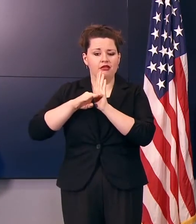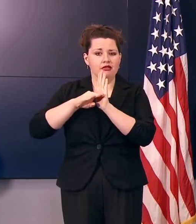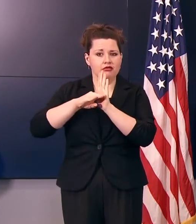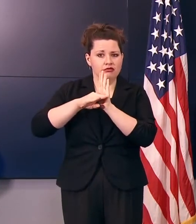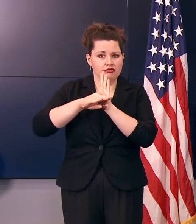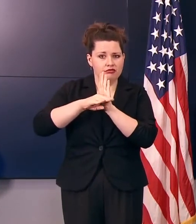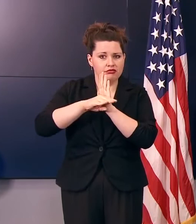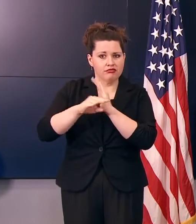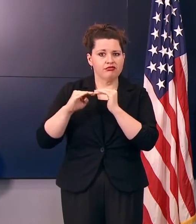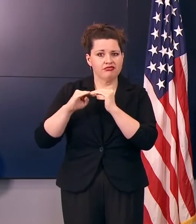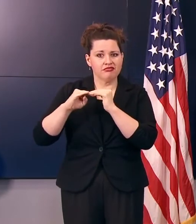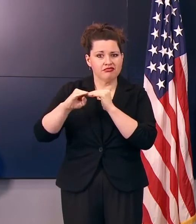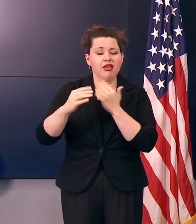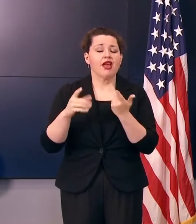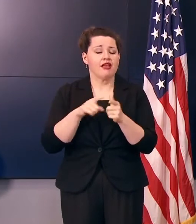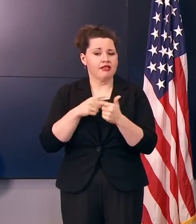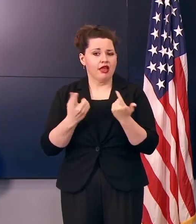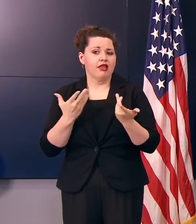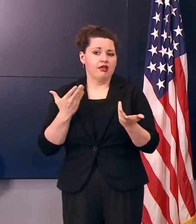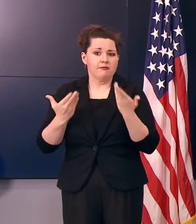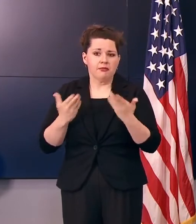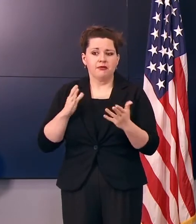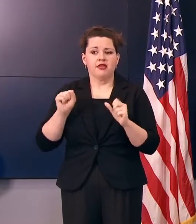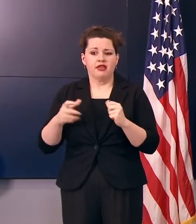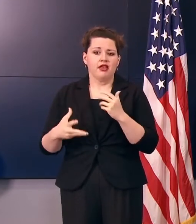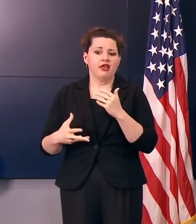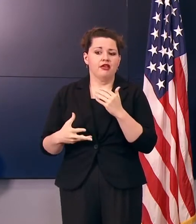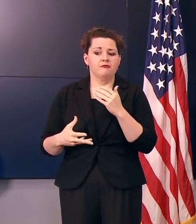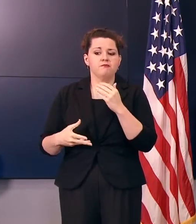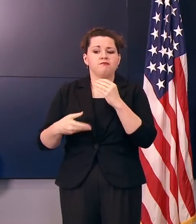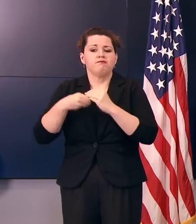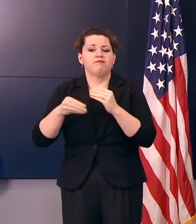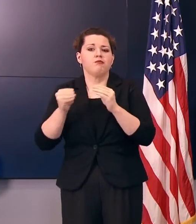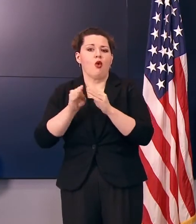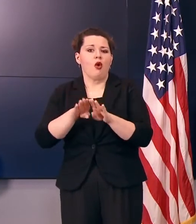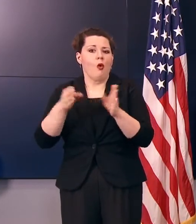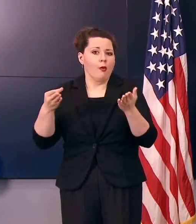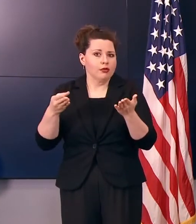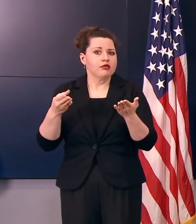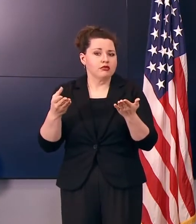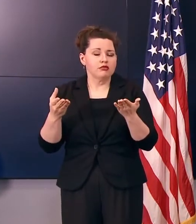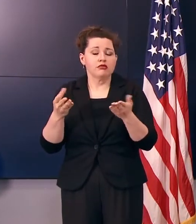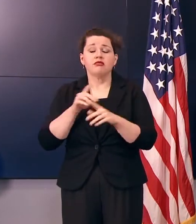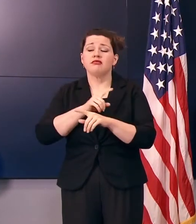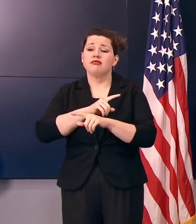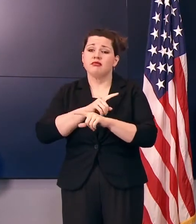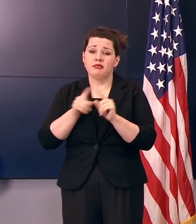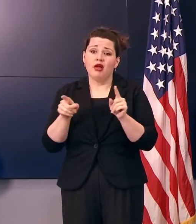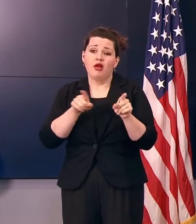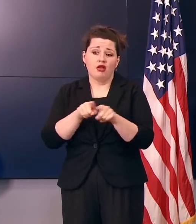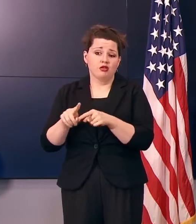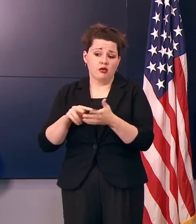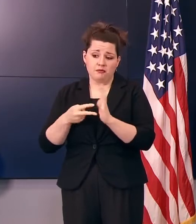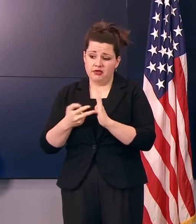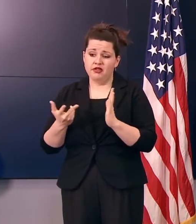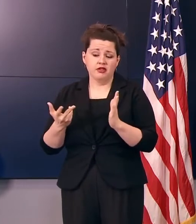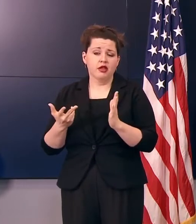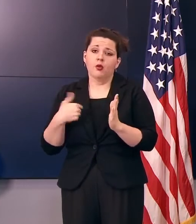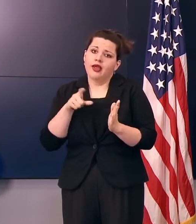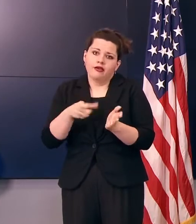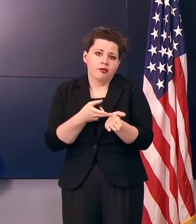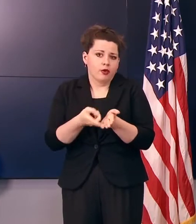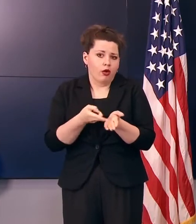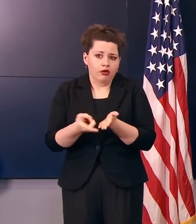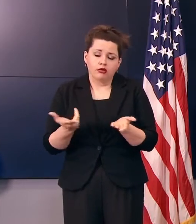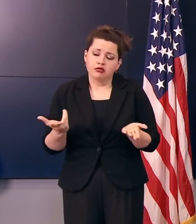stabilize, and then take a look at doing, you know, maybe additional openings or bringing additional businesses on. But it also gives us some time, and we have to be honest